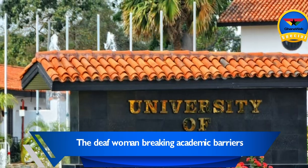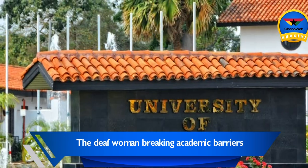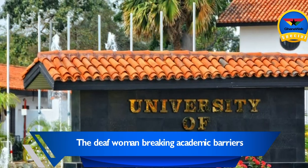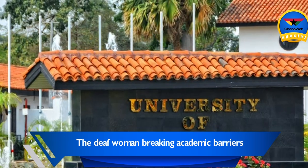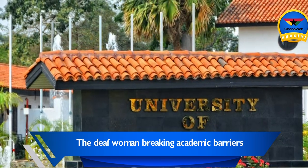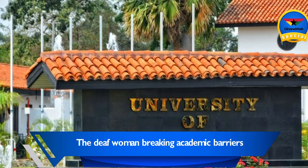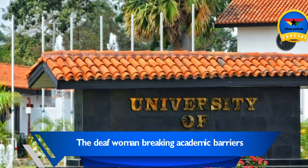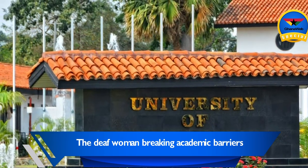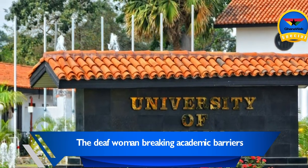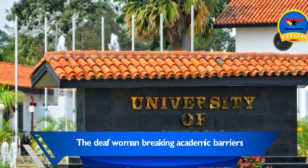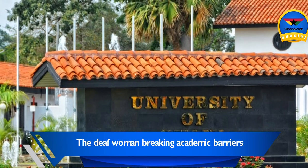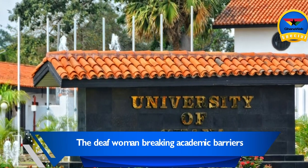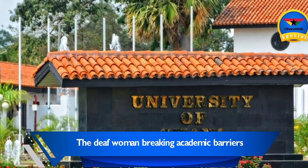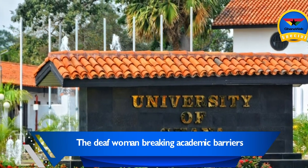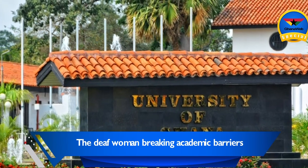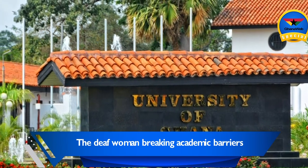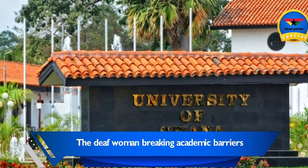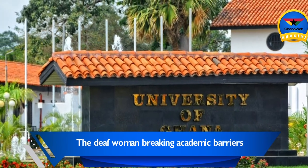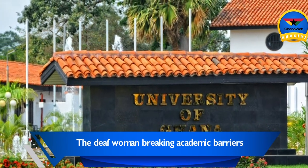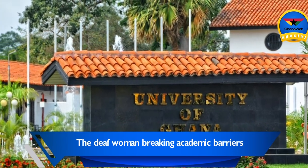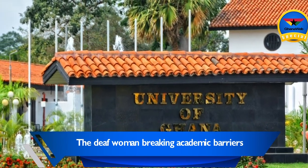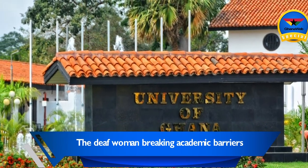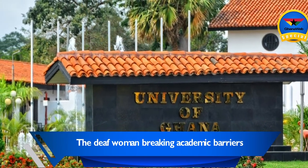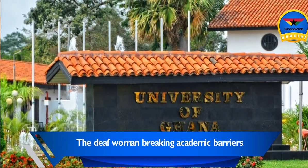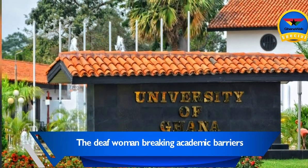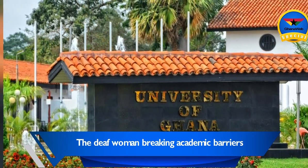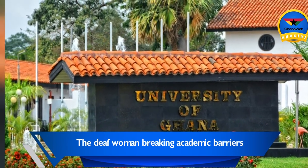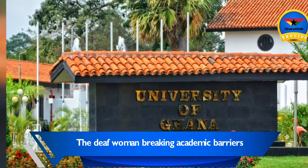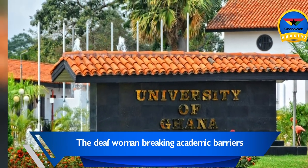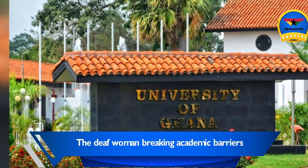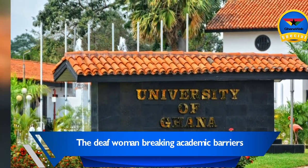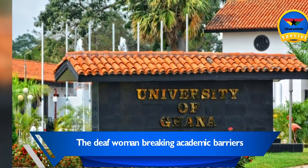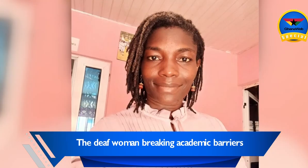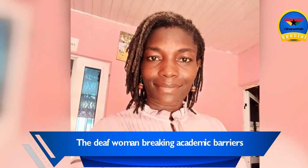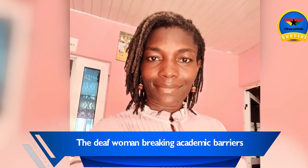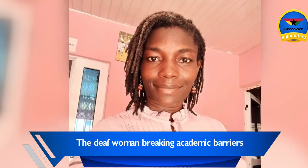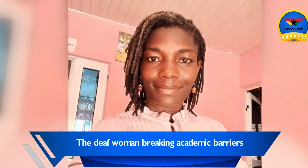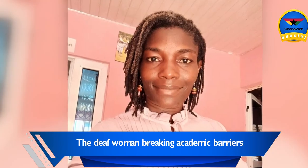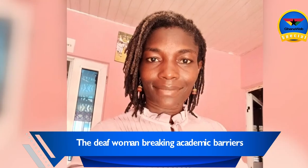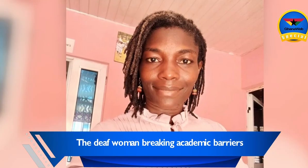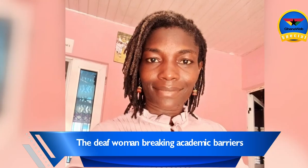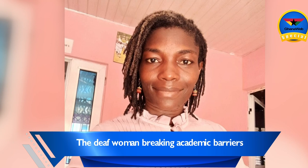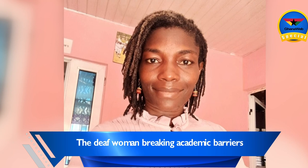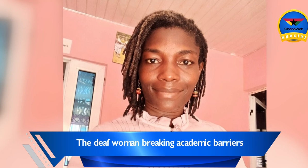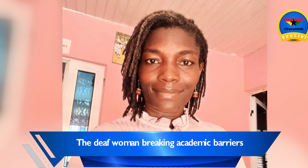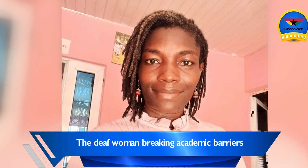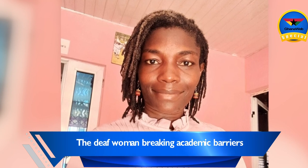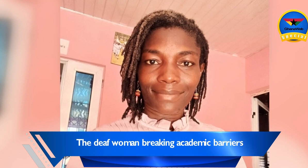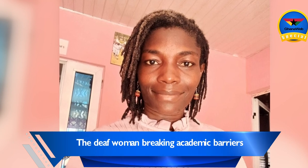of Ghana to study business administration, human resource option. As the only hearing impaired